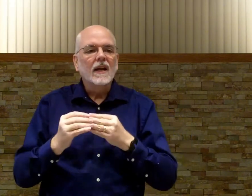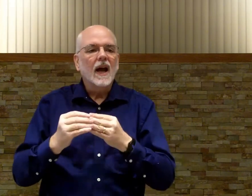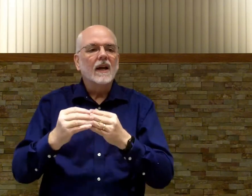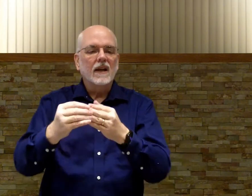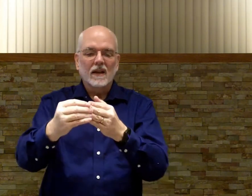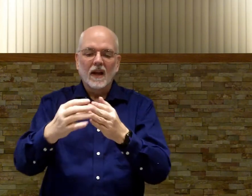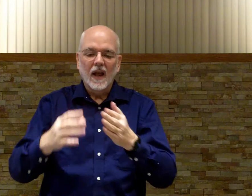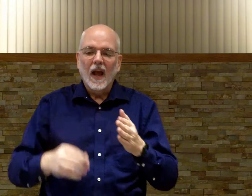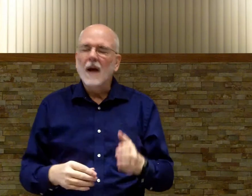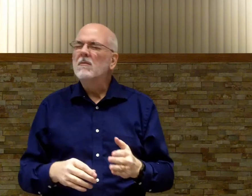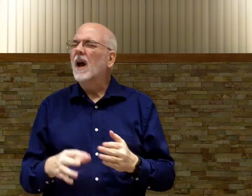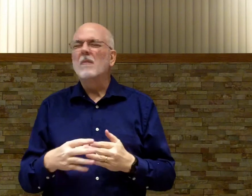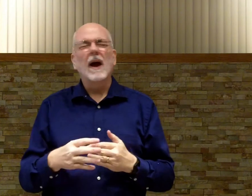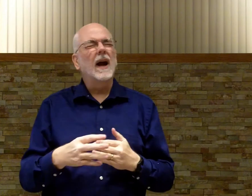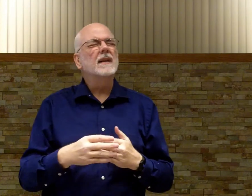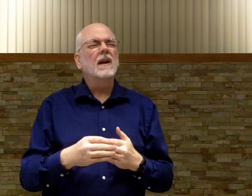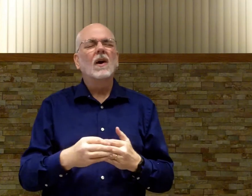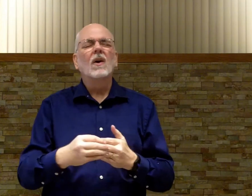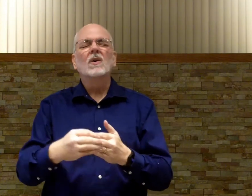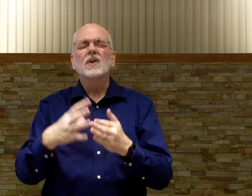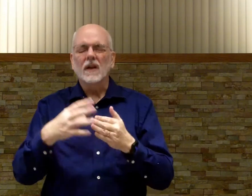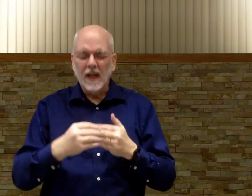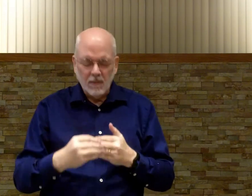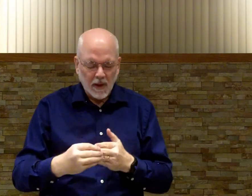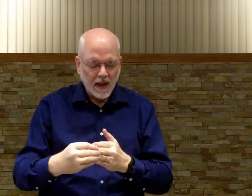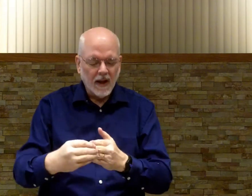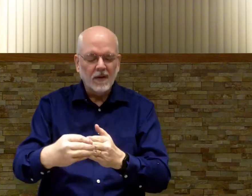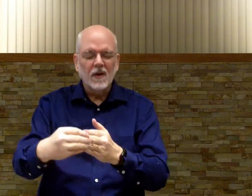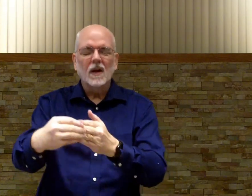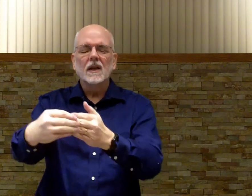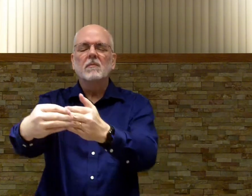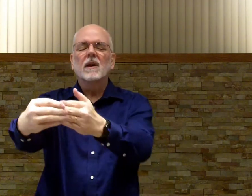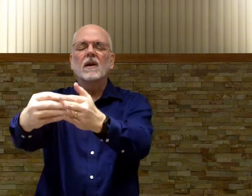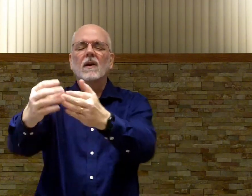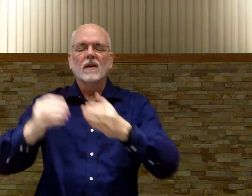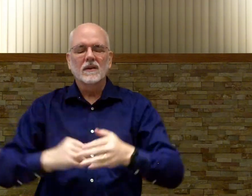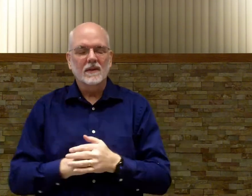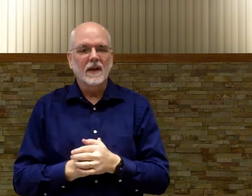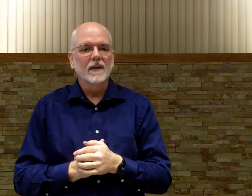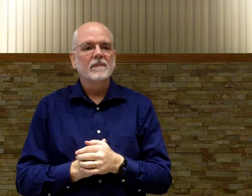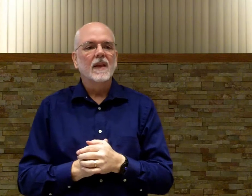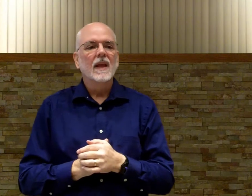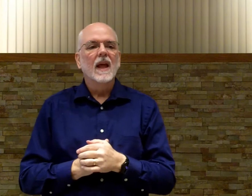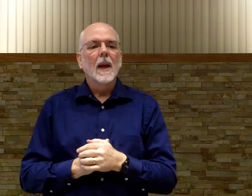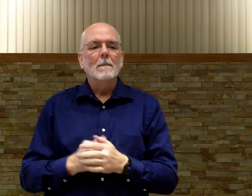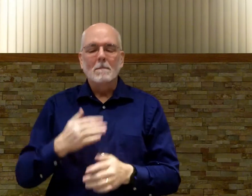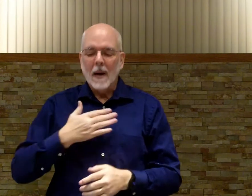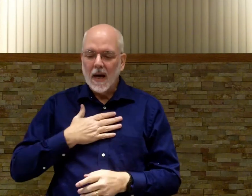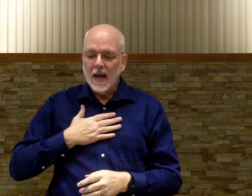guiding i've got my eyes closed you're going take me by the hand you're going to leave me alone okay my